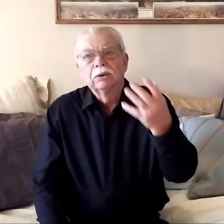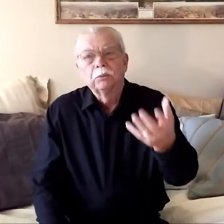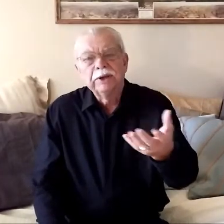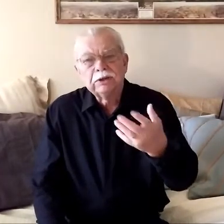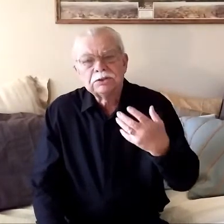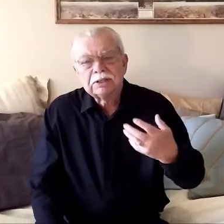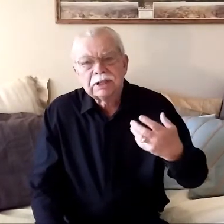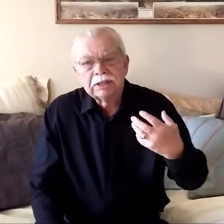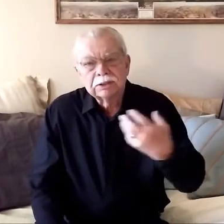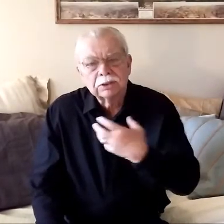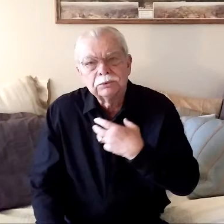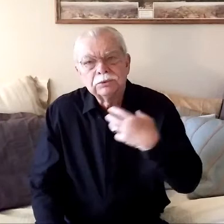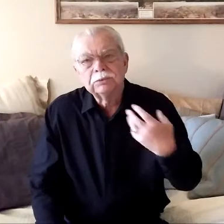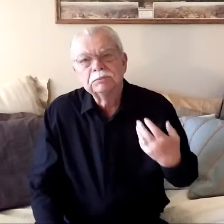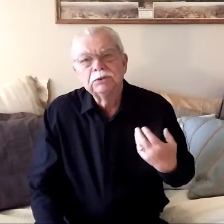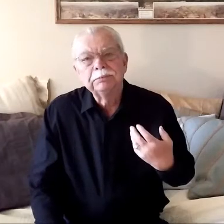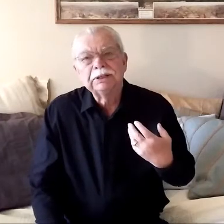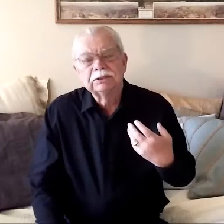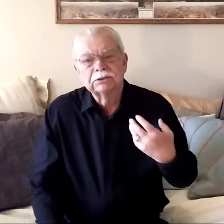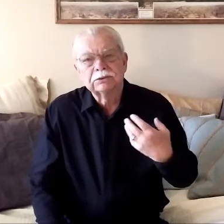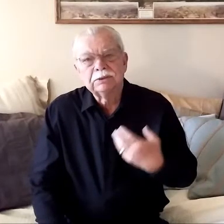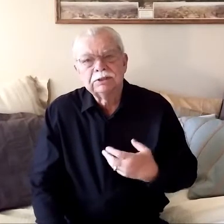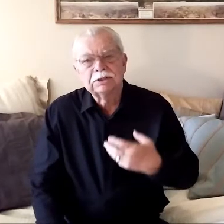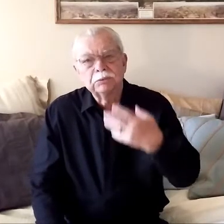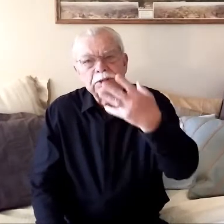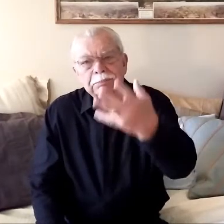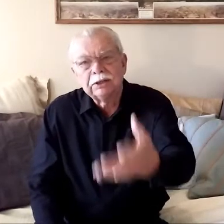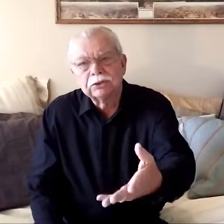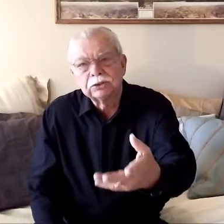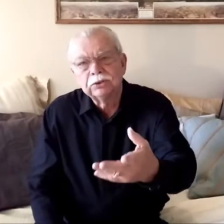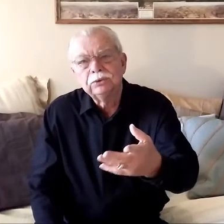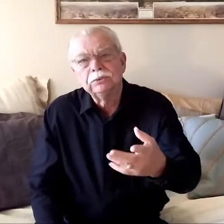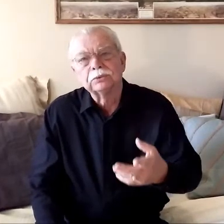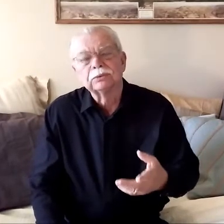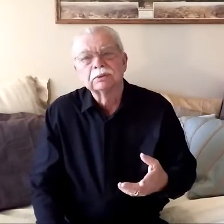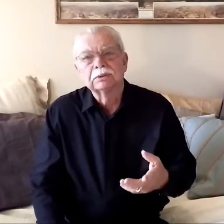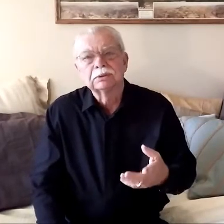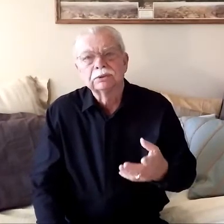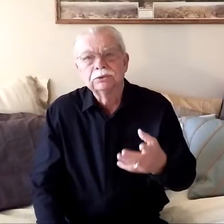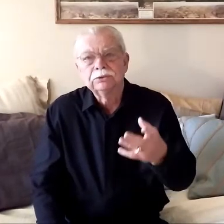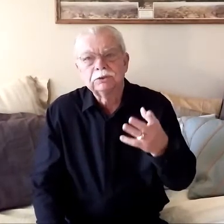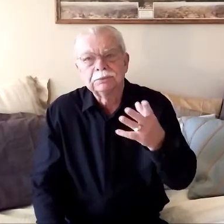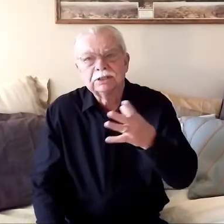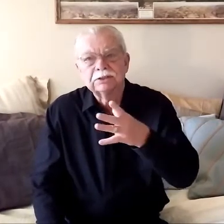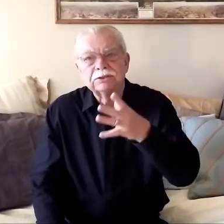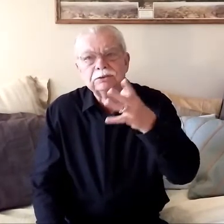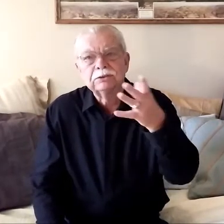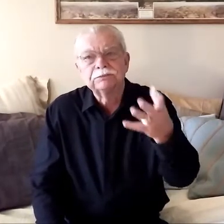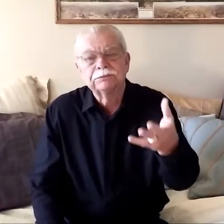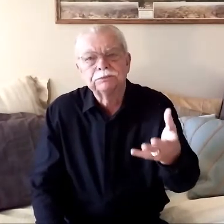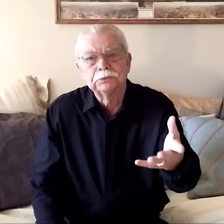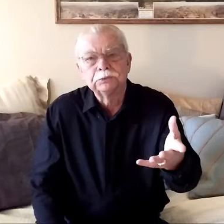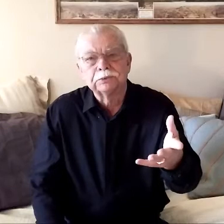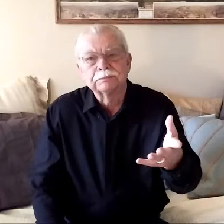where shall i go to remove my disgrace and what about you you shall be considered a fool